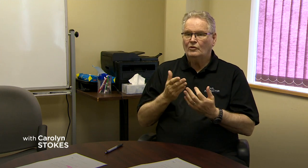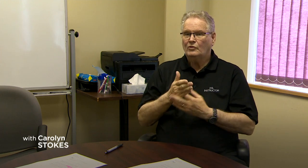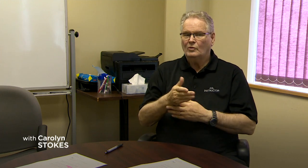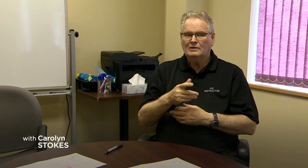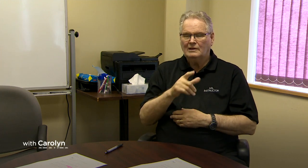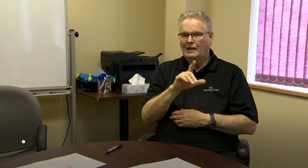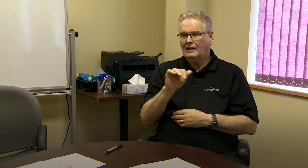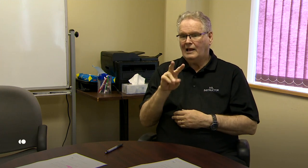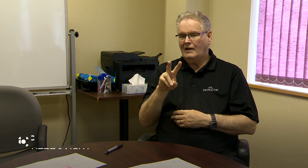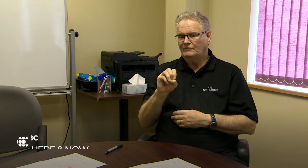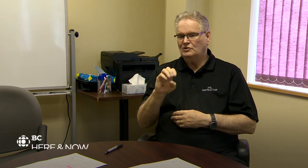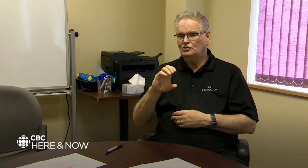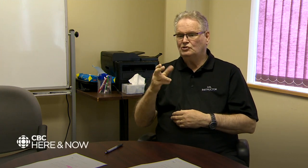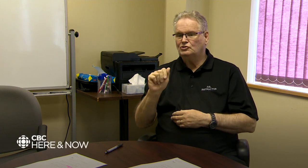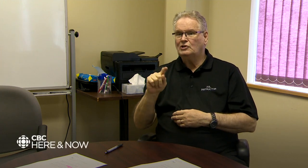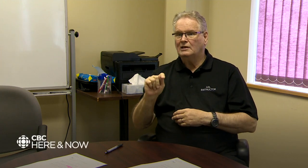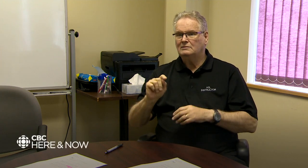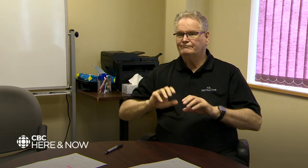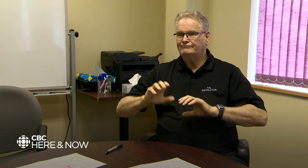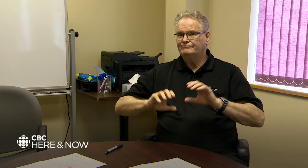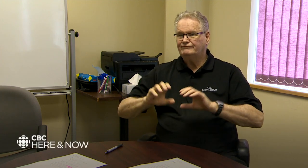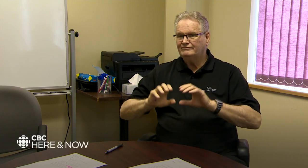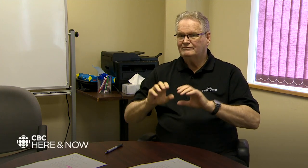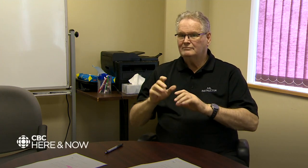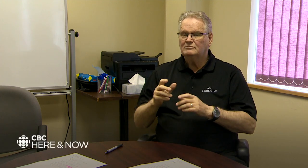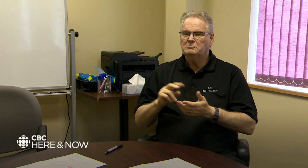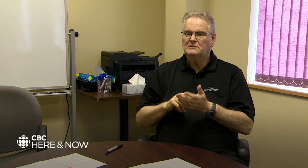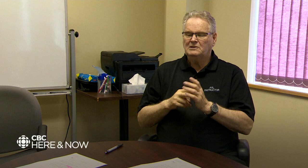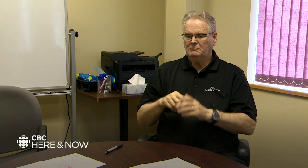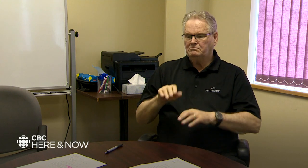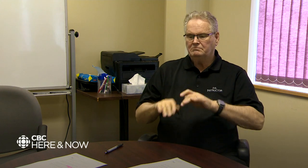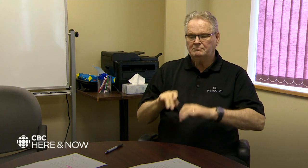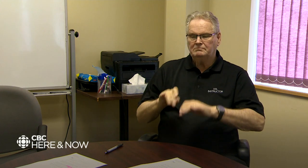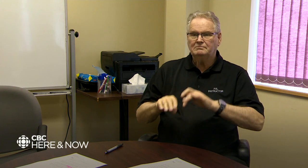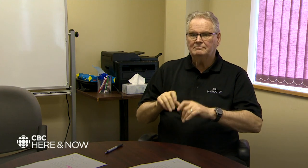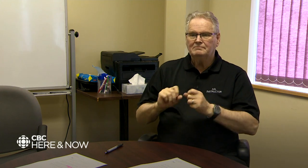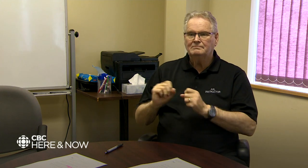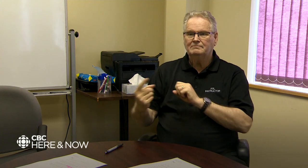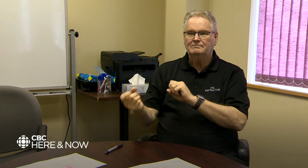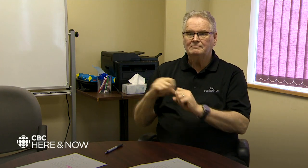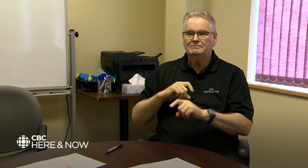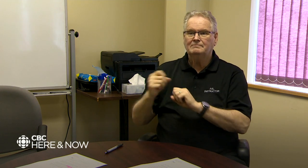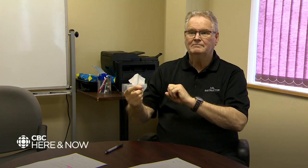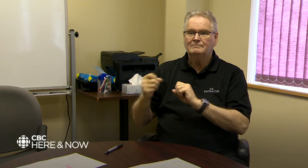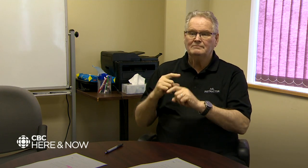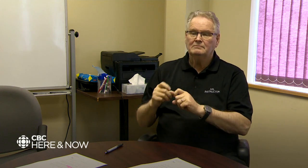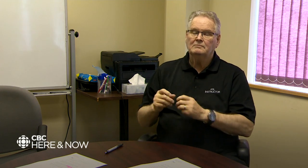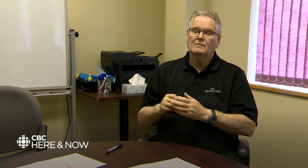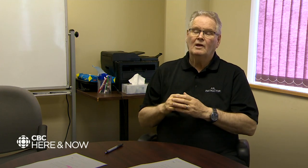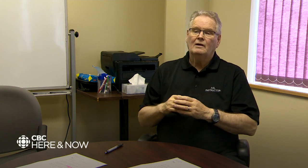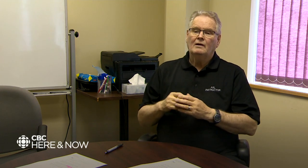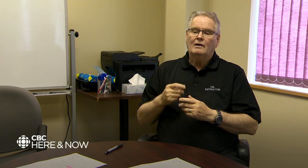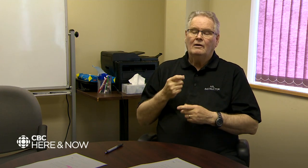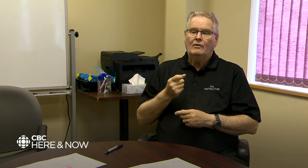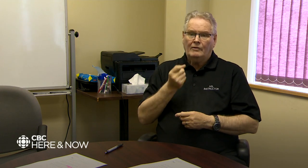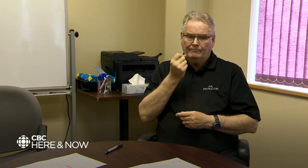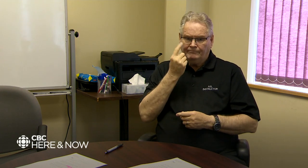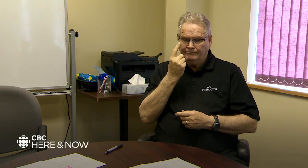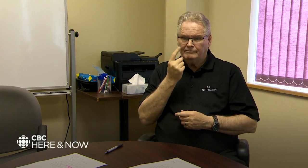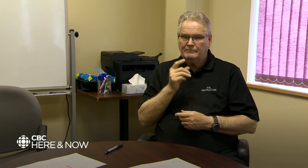Deaf people always want to communicate and the live chat feature would be something that would be perfect for us. King